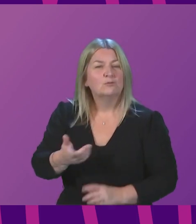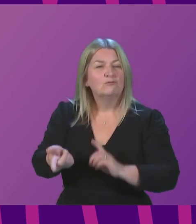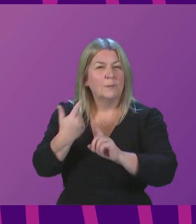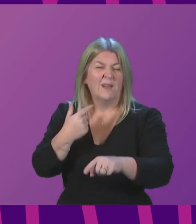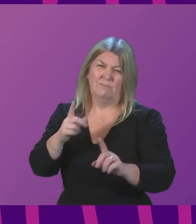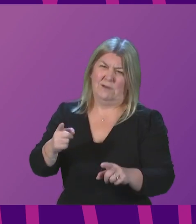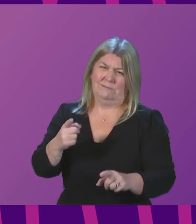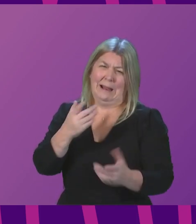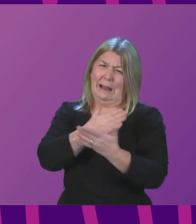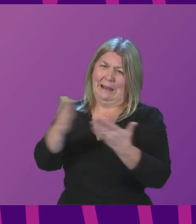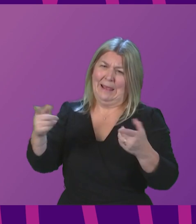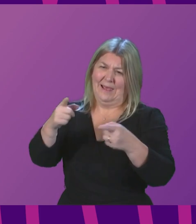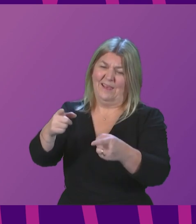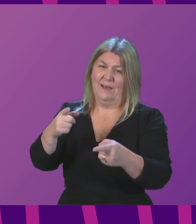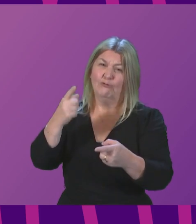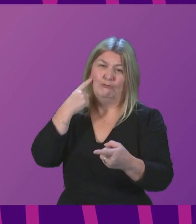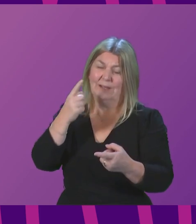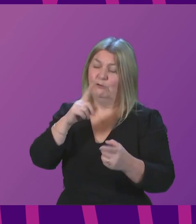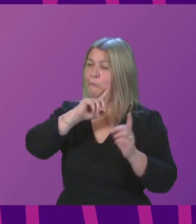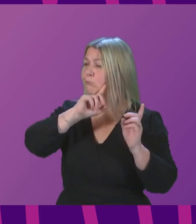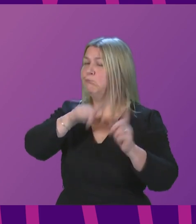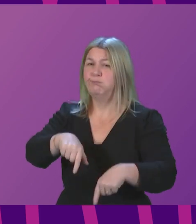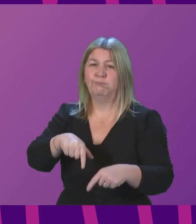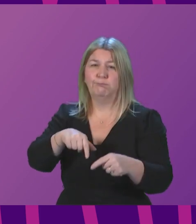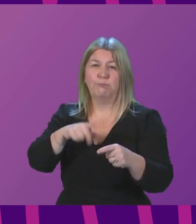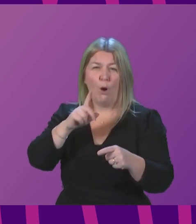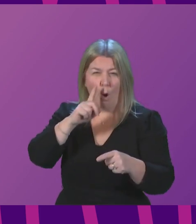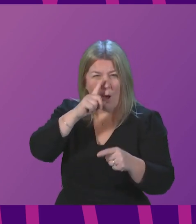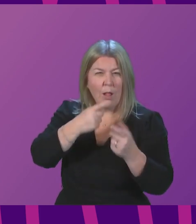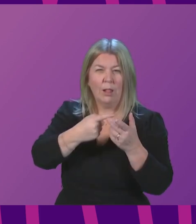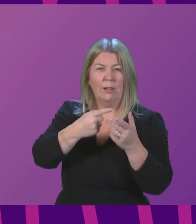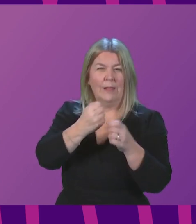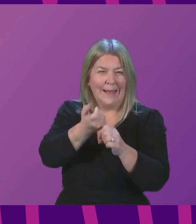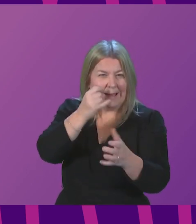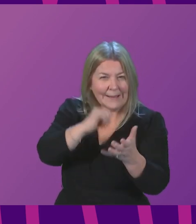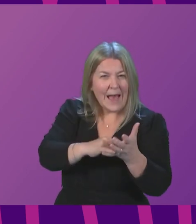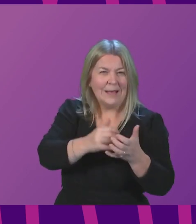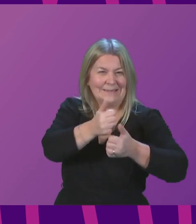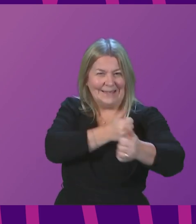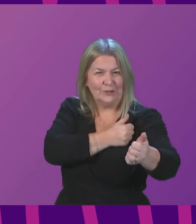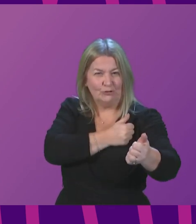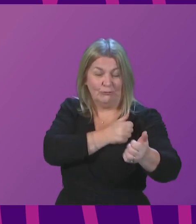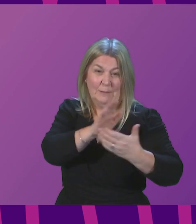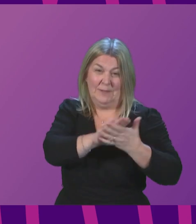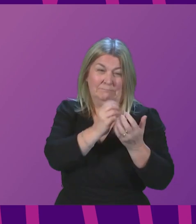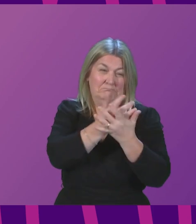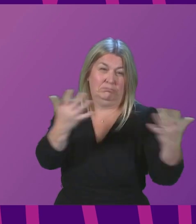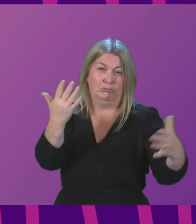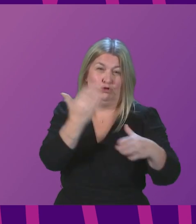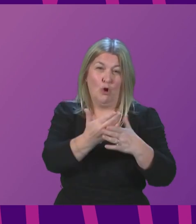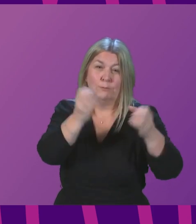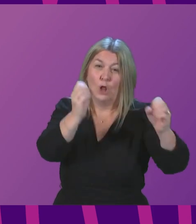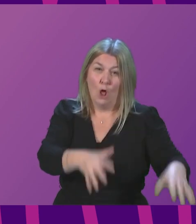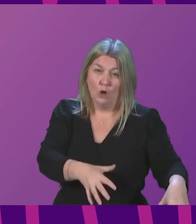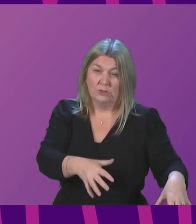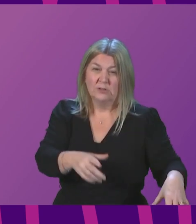has the First Minister turned her back on the oil and gas industry, meaning thousands of jobs will be lost, but now the First Minister has turned her back on